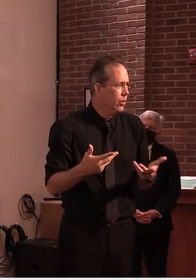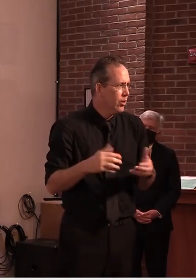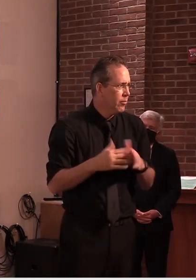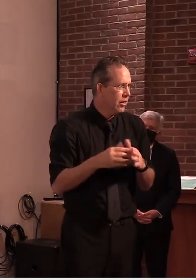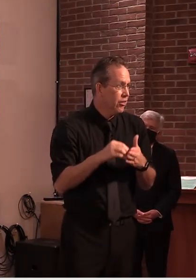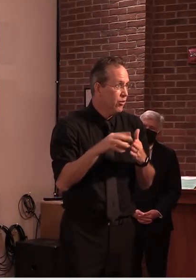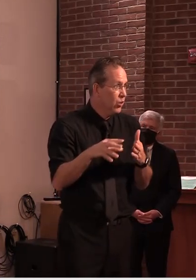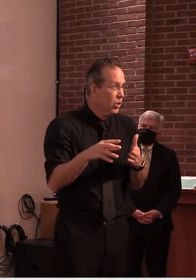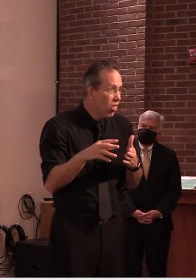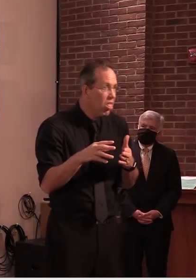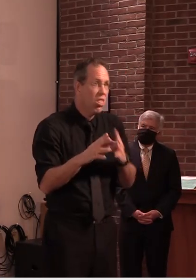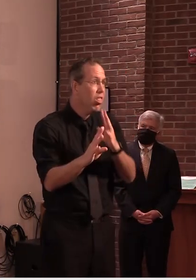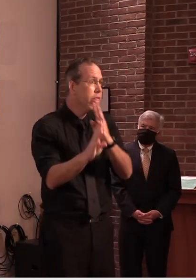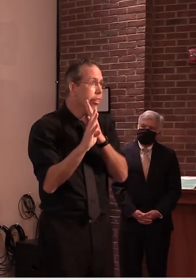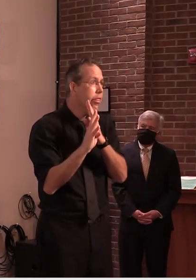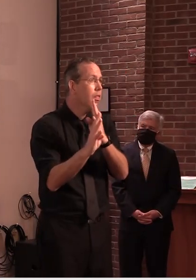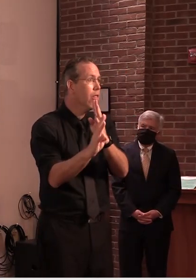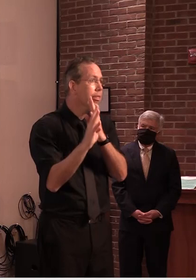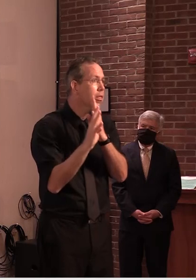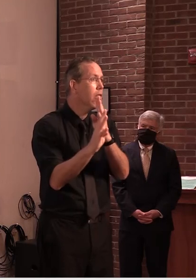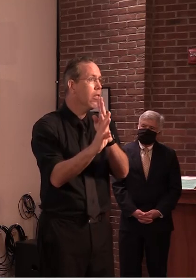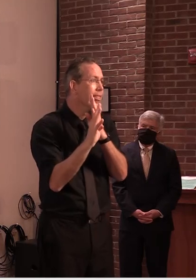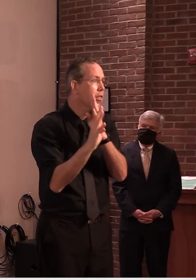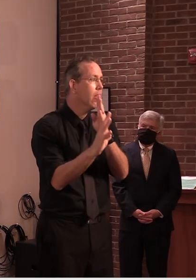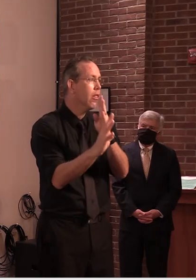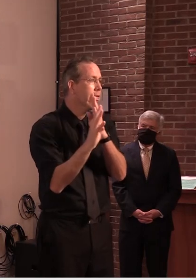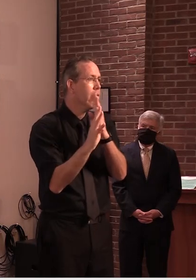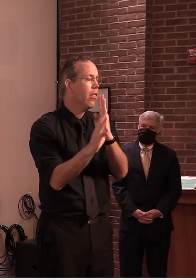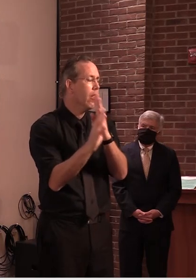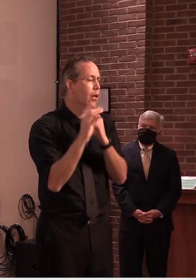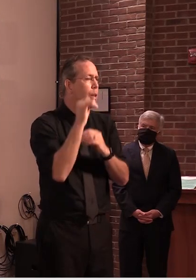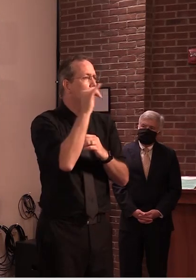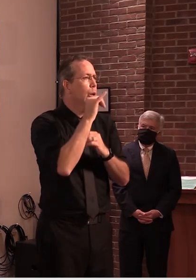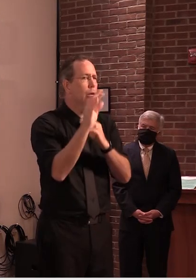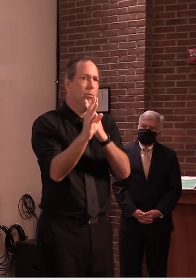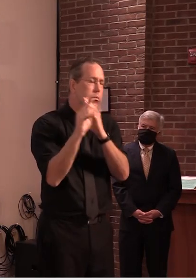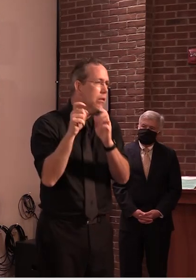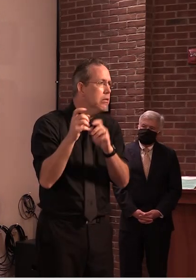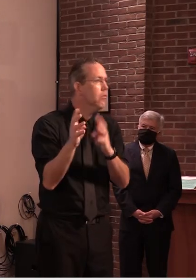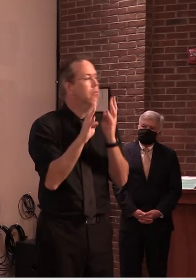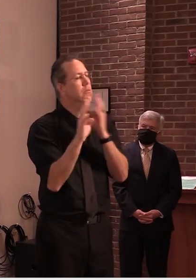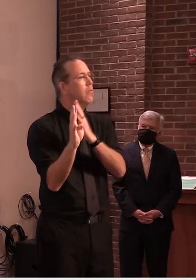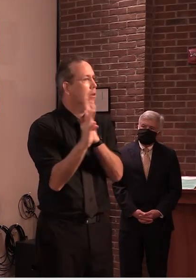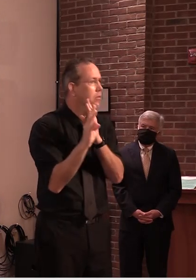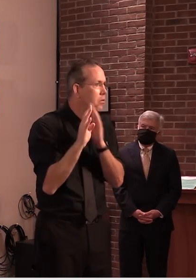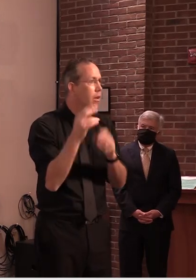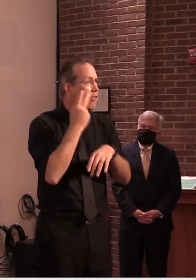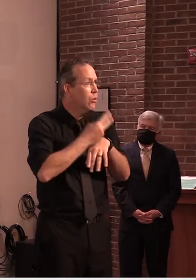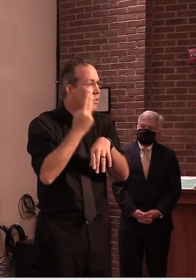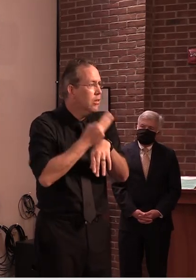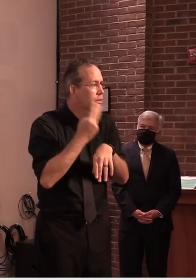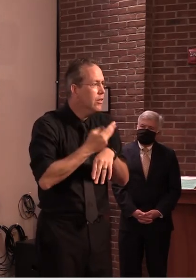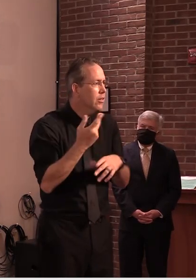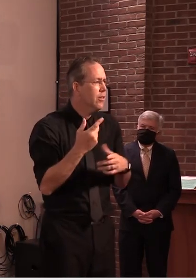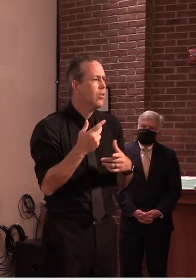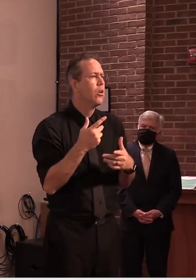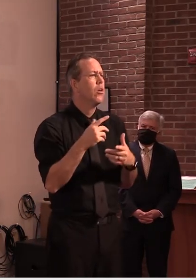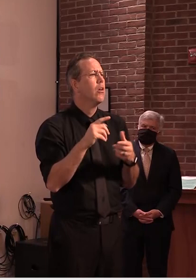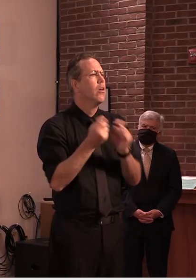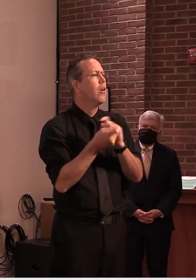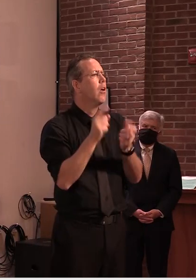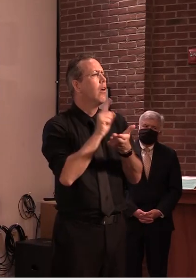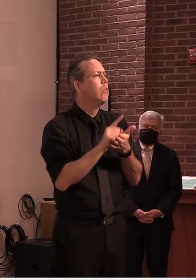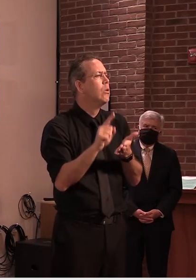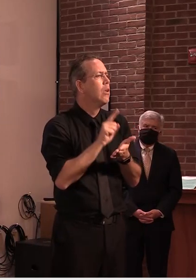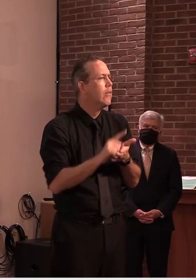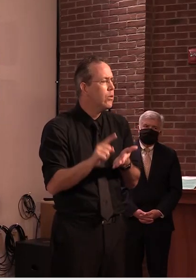strategy the uh uvm practice is going to be weekly uh after this initial test period um